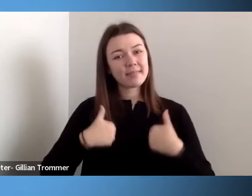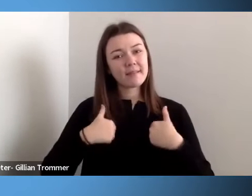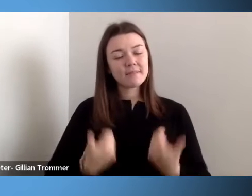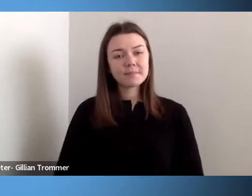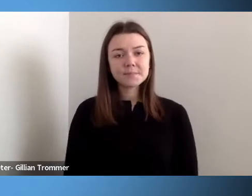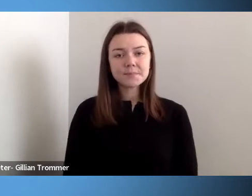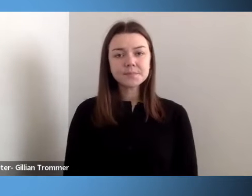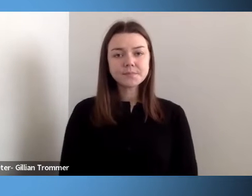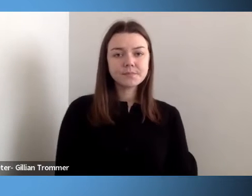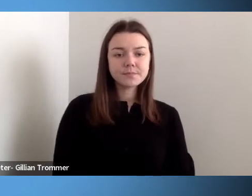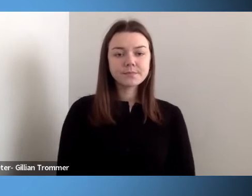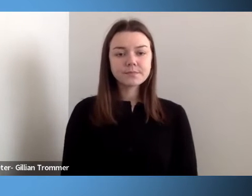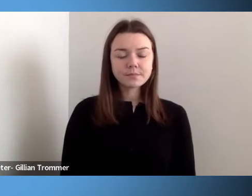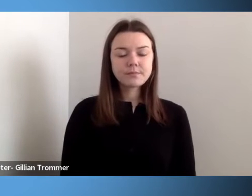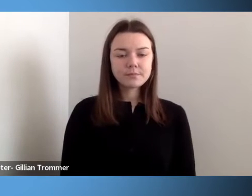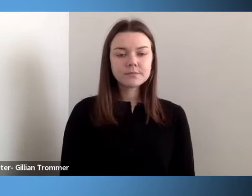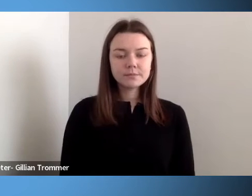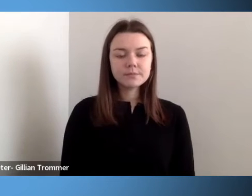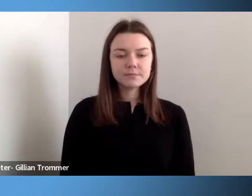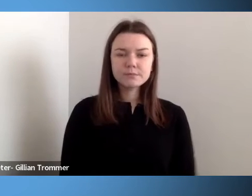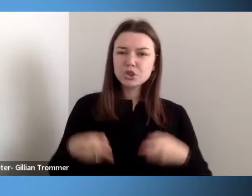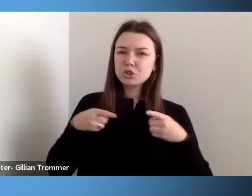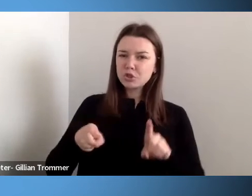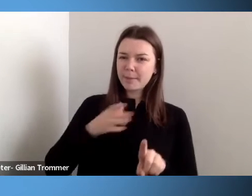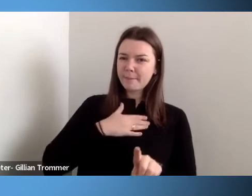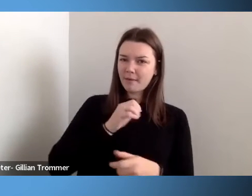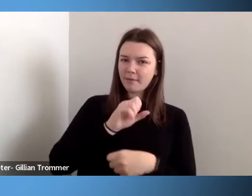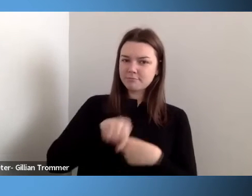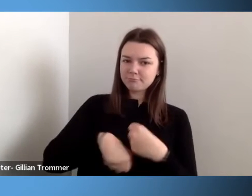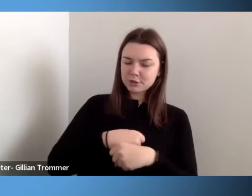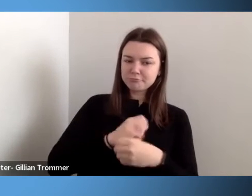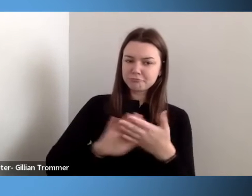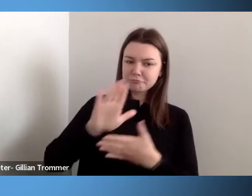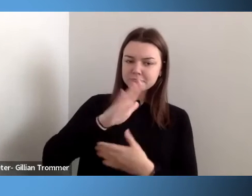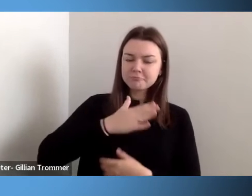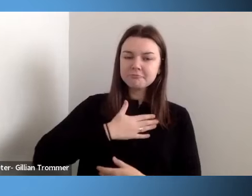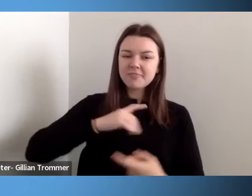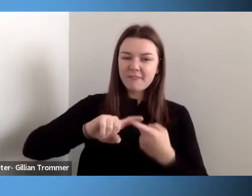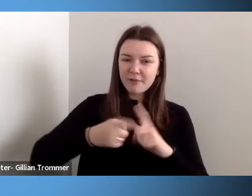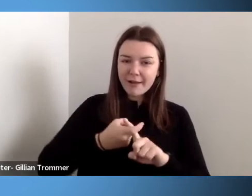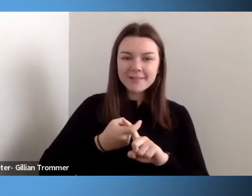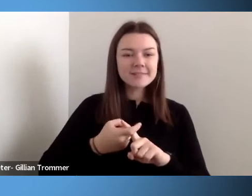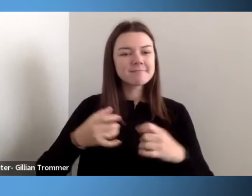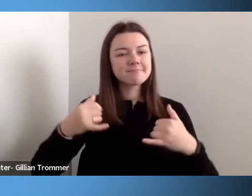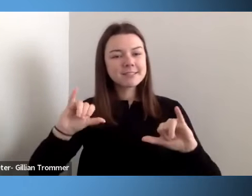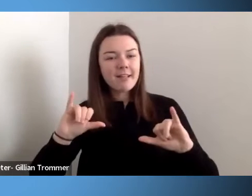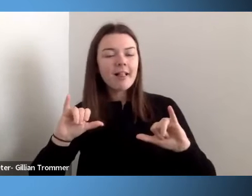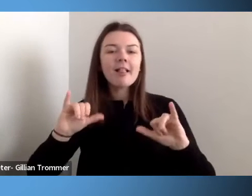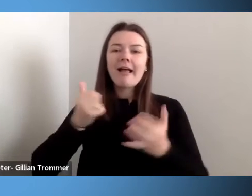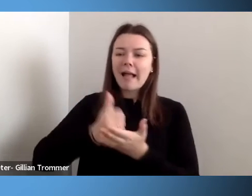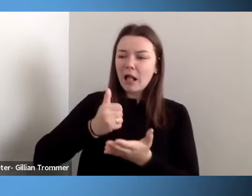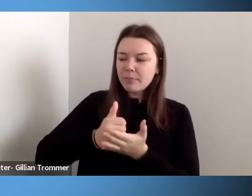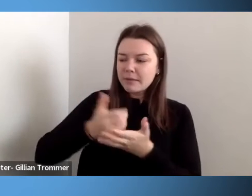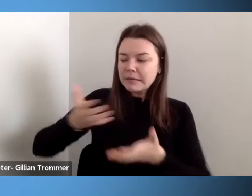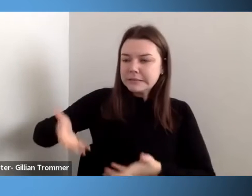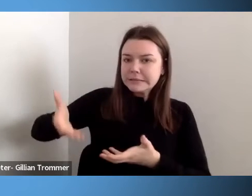During these early years, my friends, of course, still bounced me up and down steps, curves, and fraternity